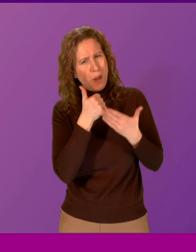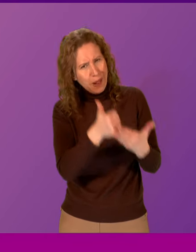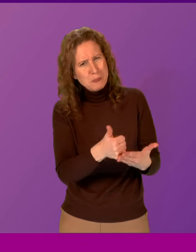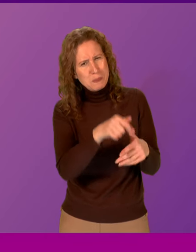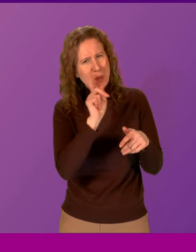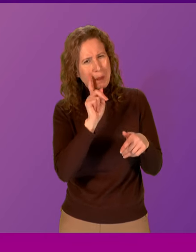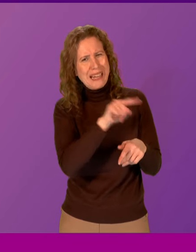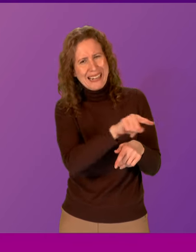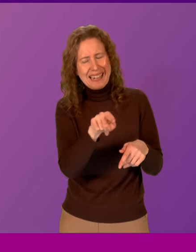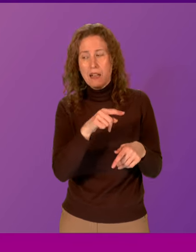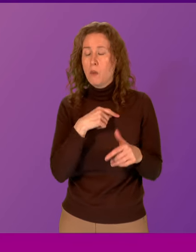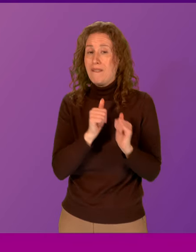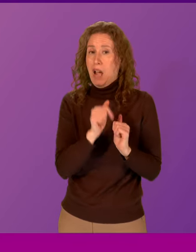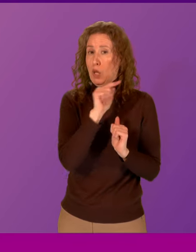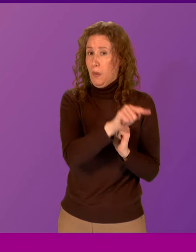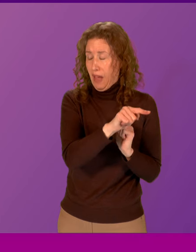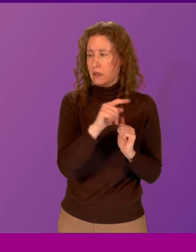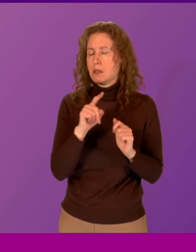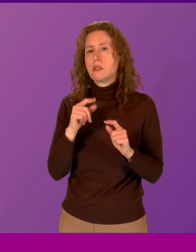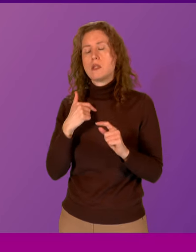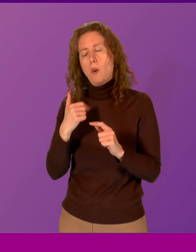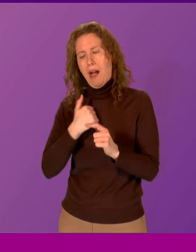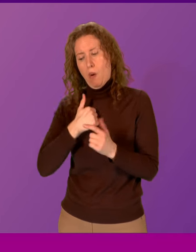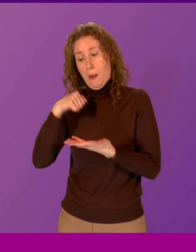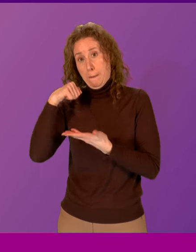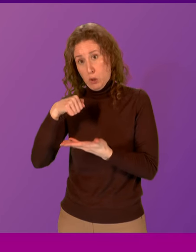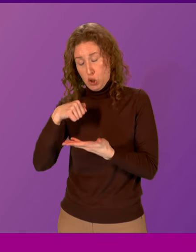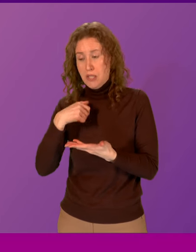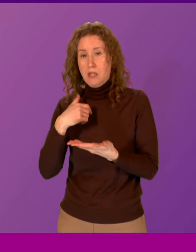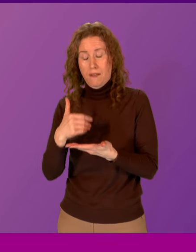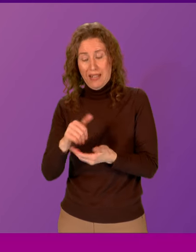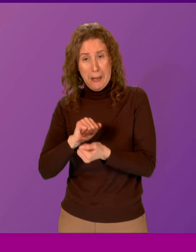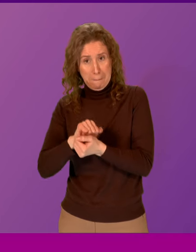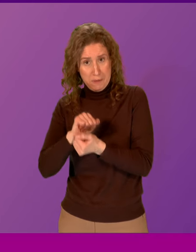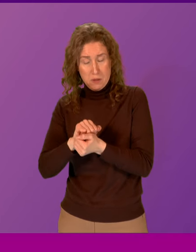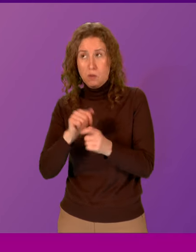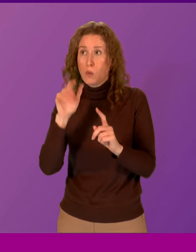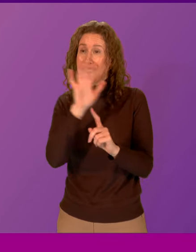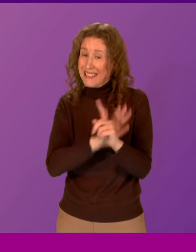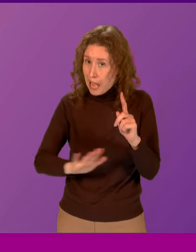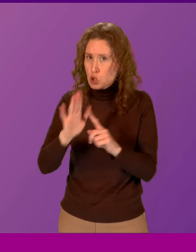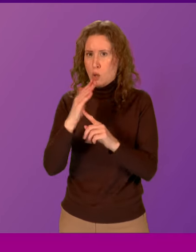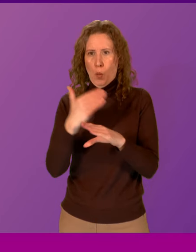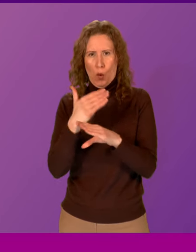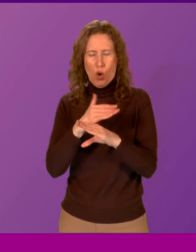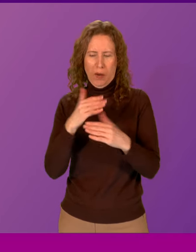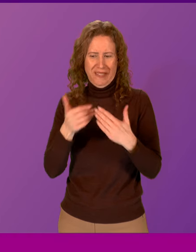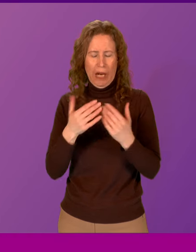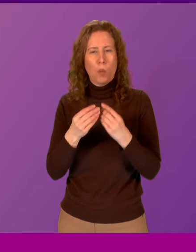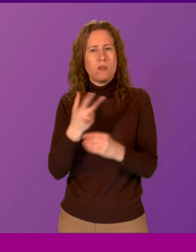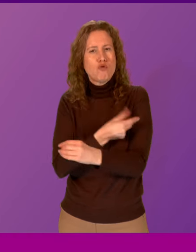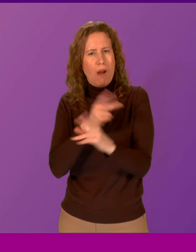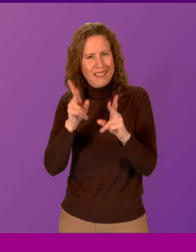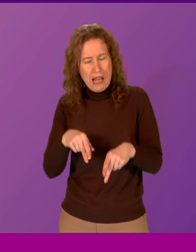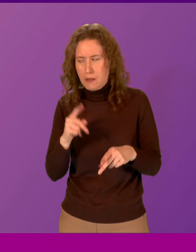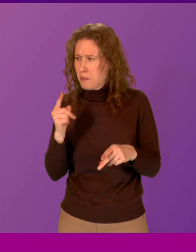highly. Of course, we have maintained our budget in relation to the national mission on dealing with drugs deaths in particular. But this government,